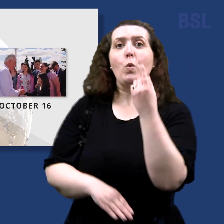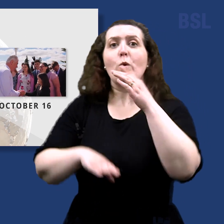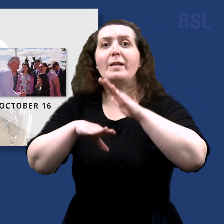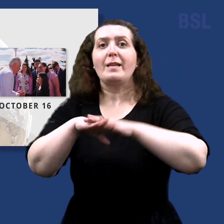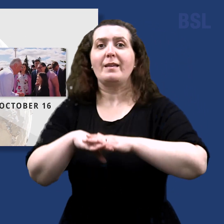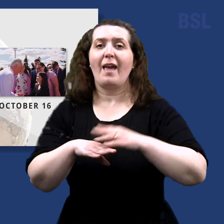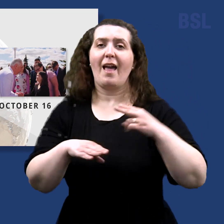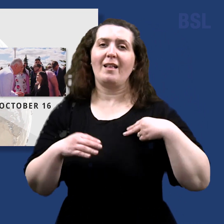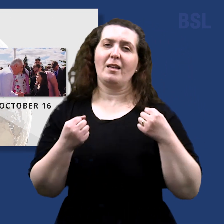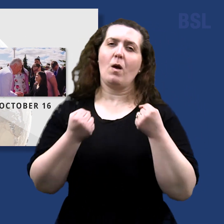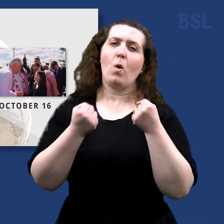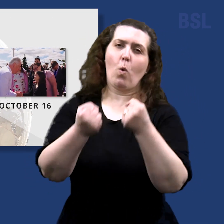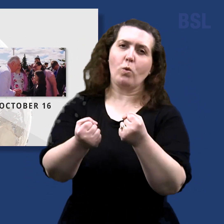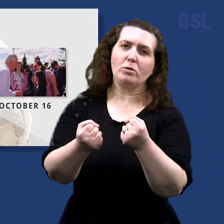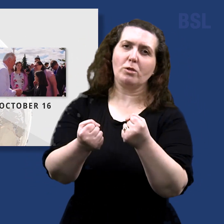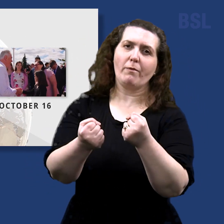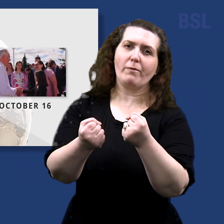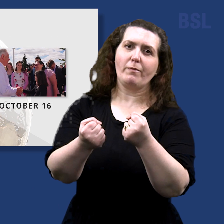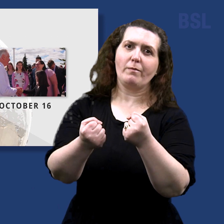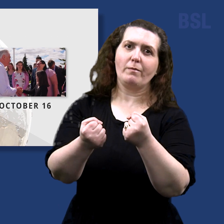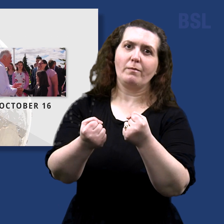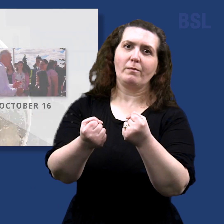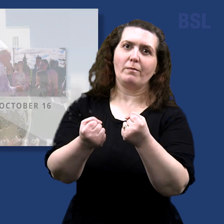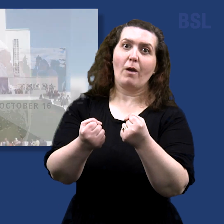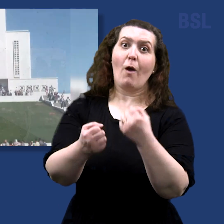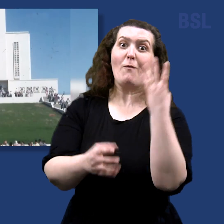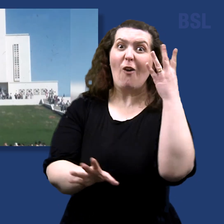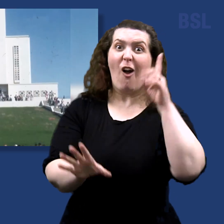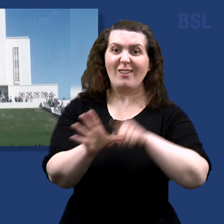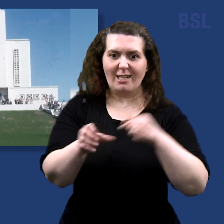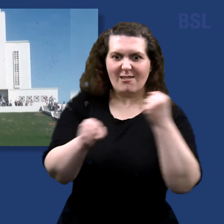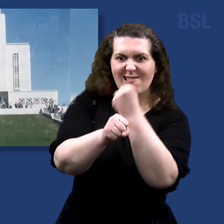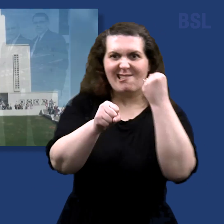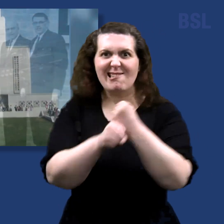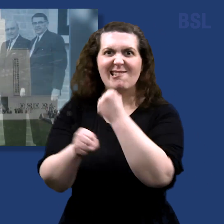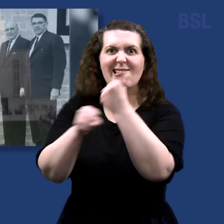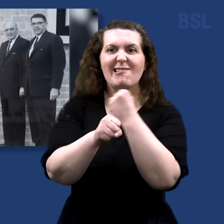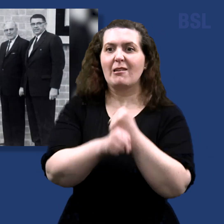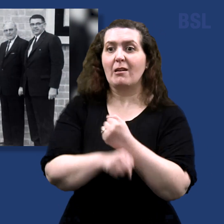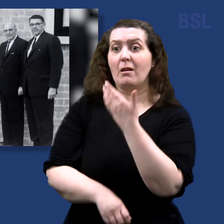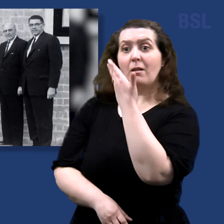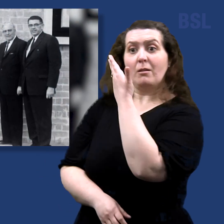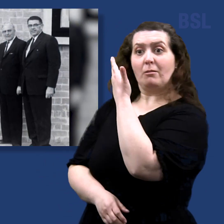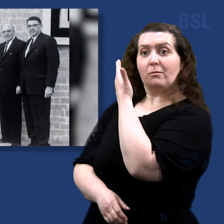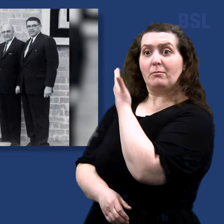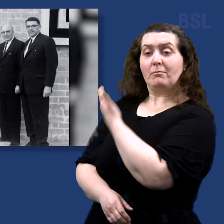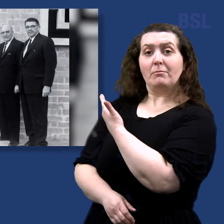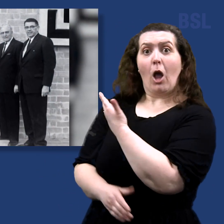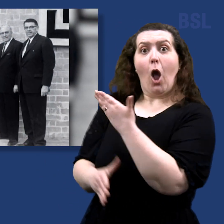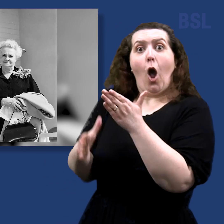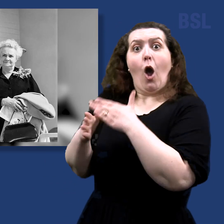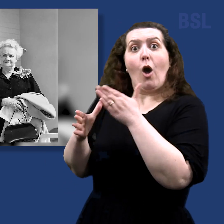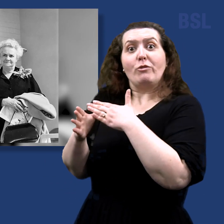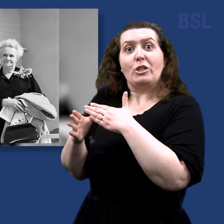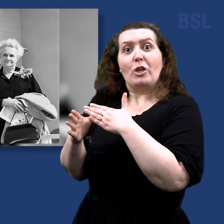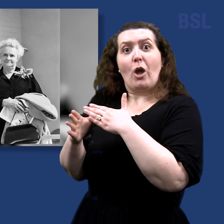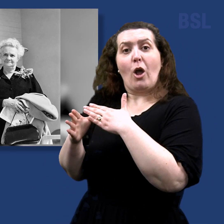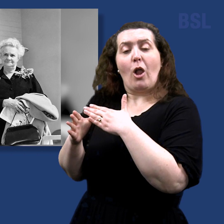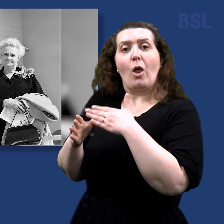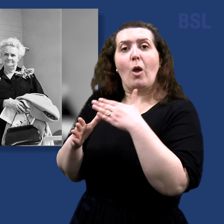Apostles following a four-year renovation. The Hamilton New Zealand Temple was originally dedicated in 1958 by